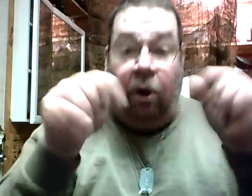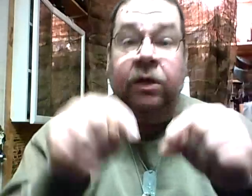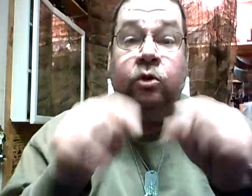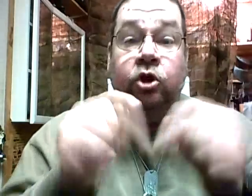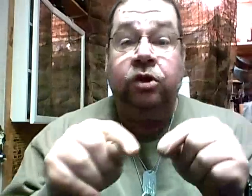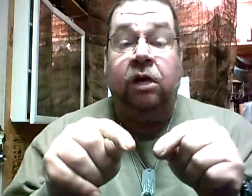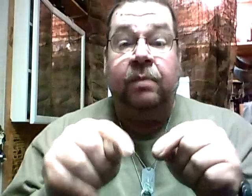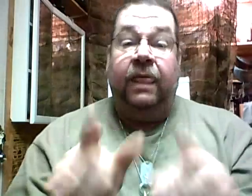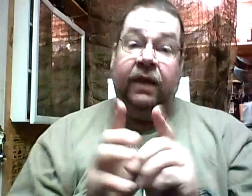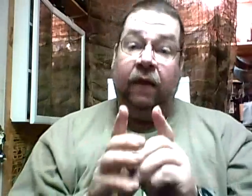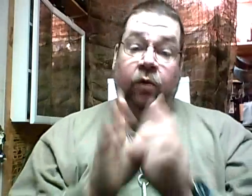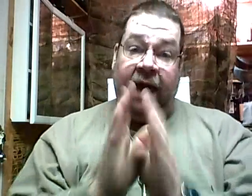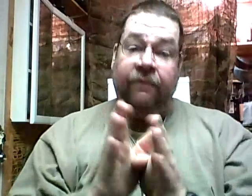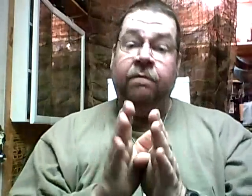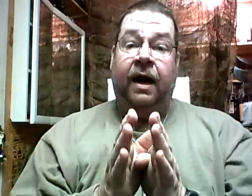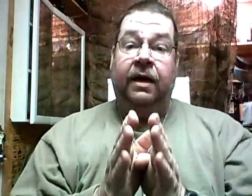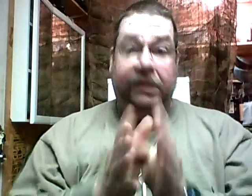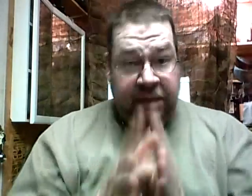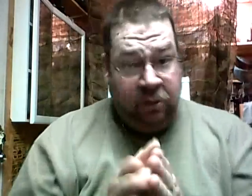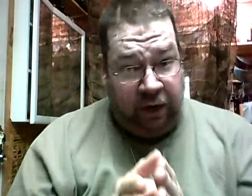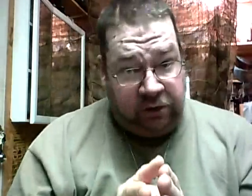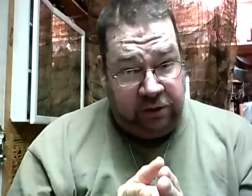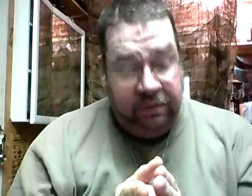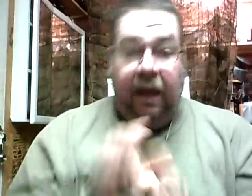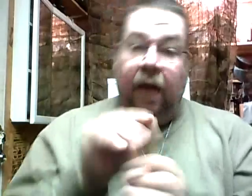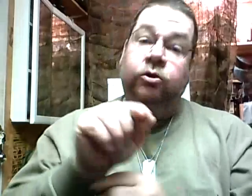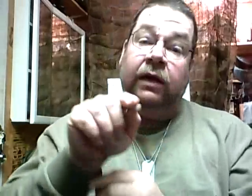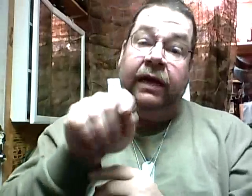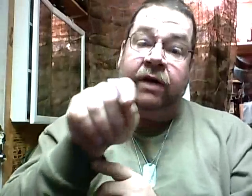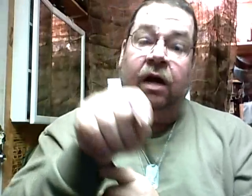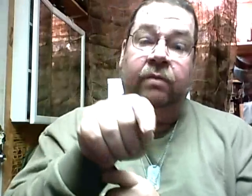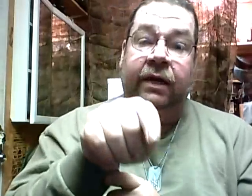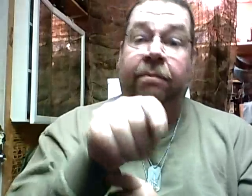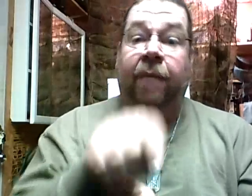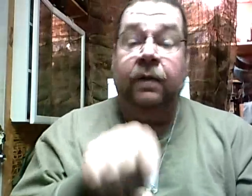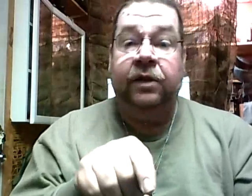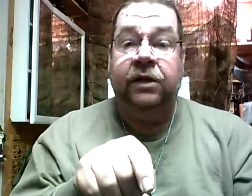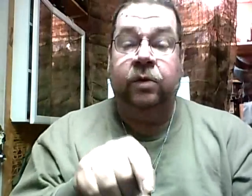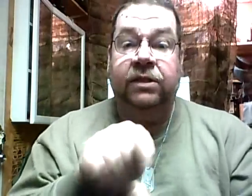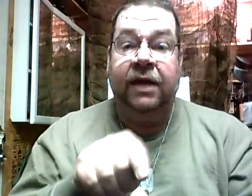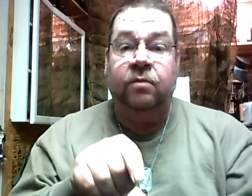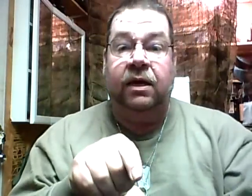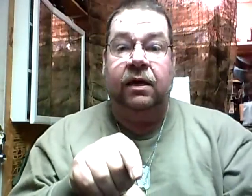mark on this one. New sub. And then I want everybody that's interested, I want you to leave a comment at the bottom of this one. And tell me,